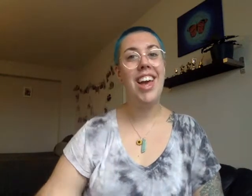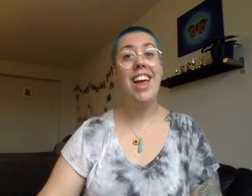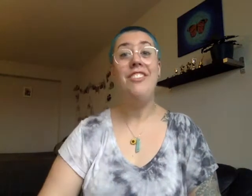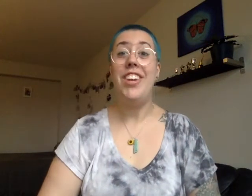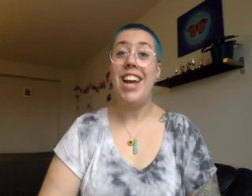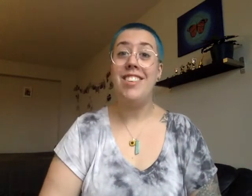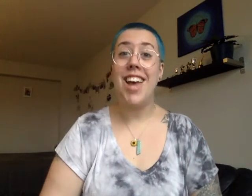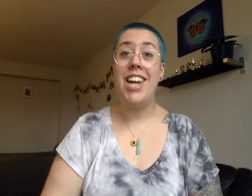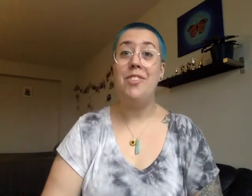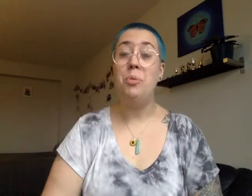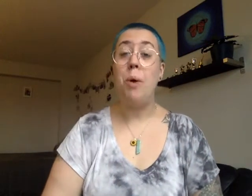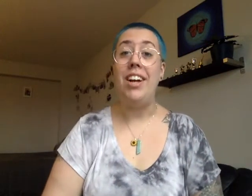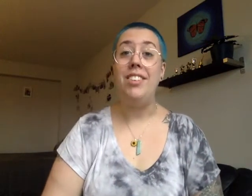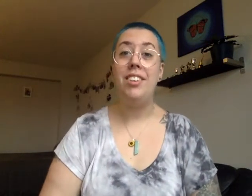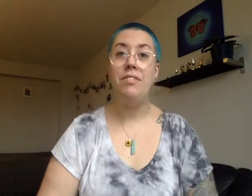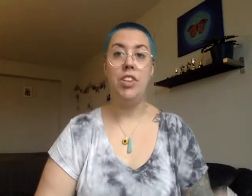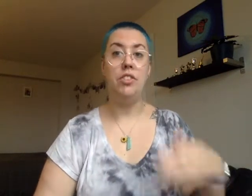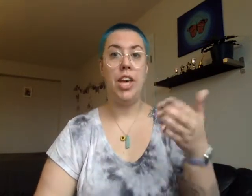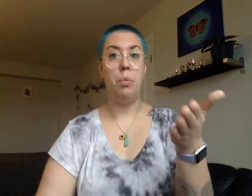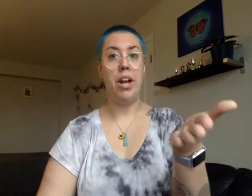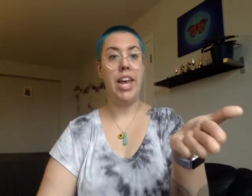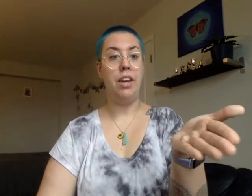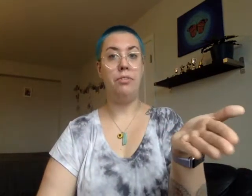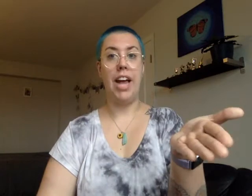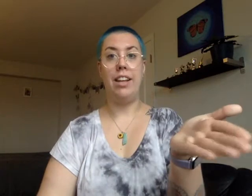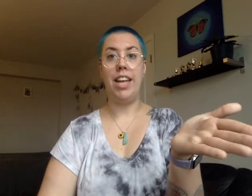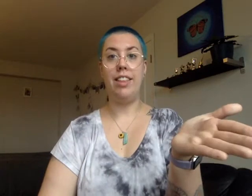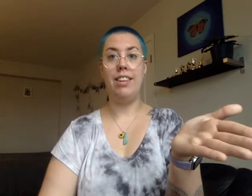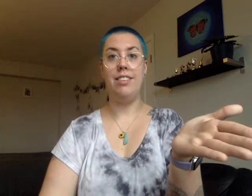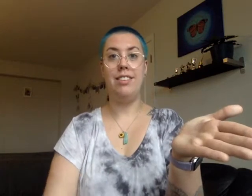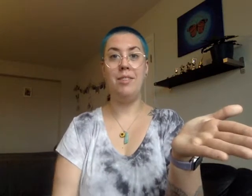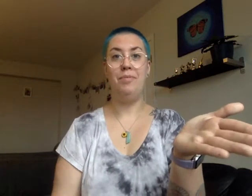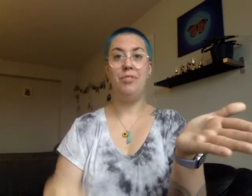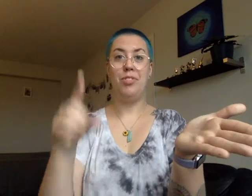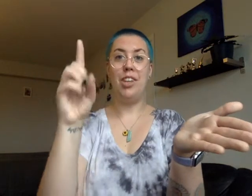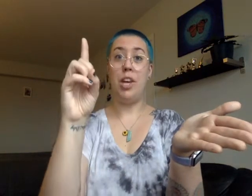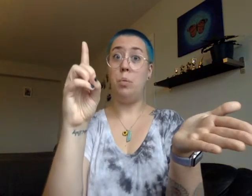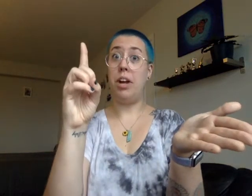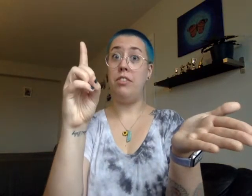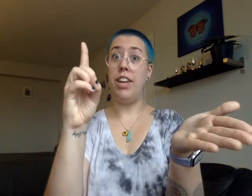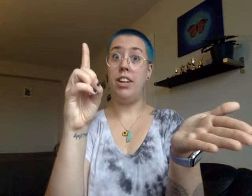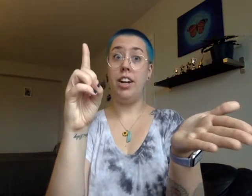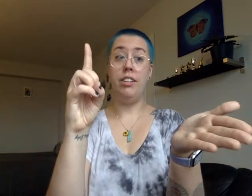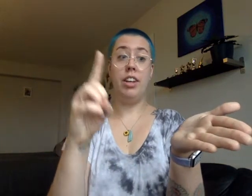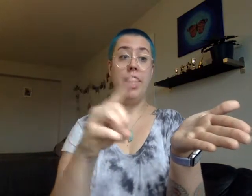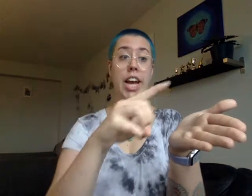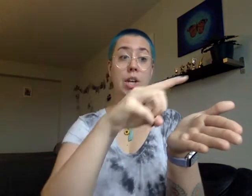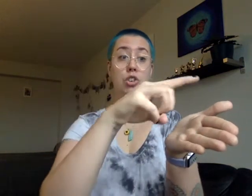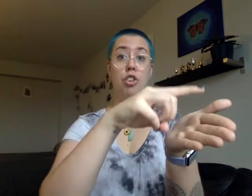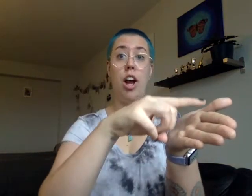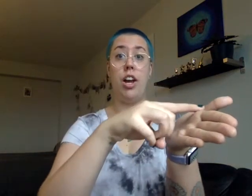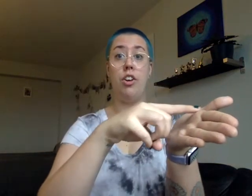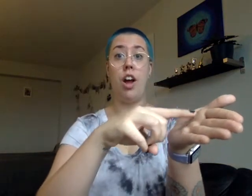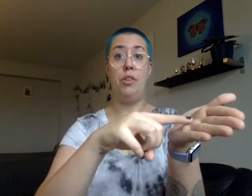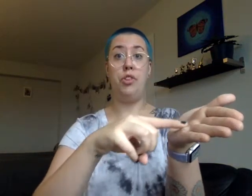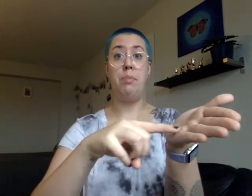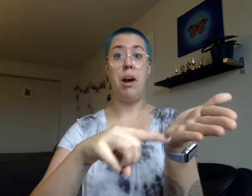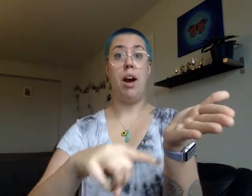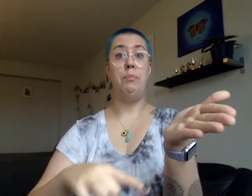The next sign is what. You take one hand flat like this. You take one finger and you draw it across your palm.